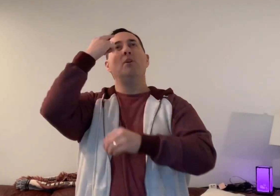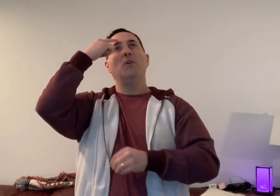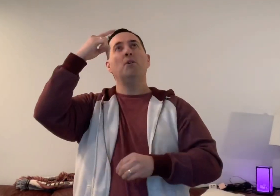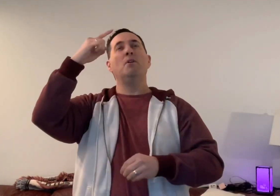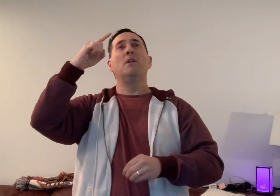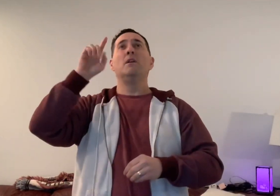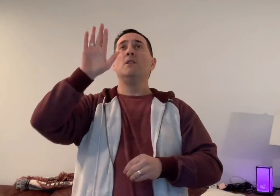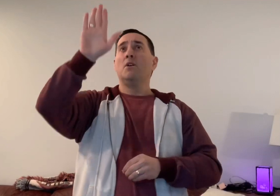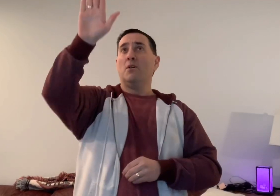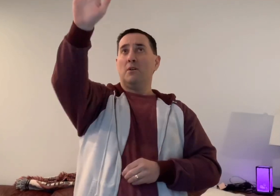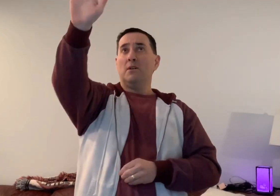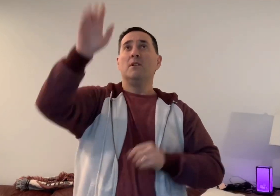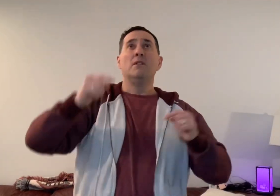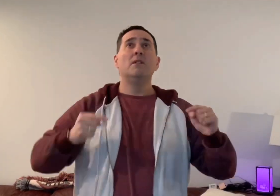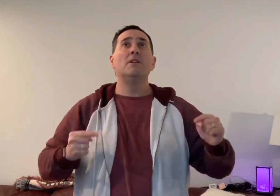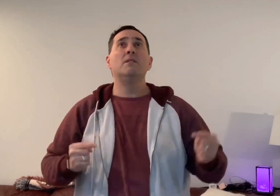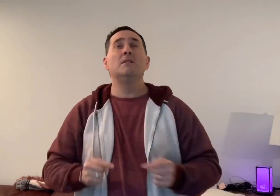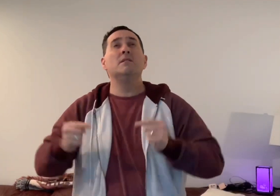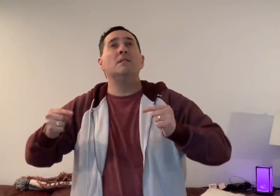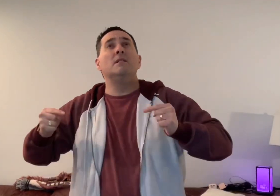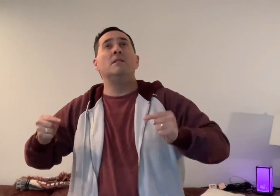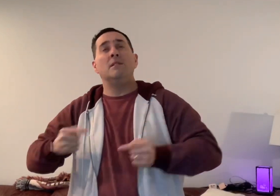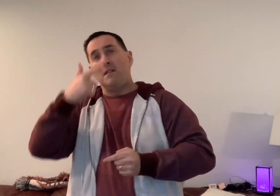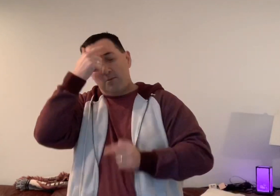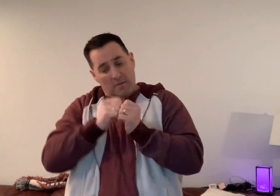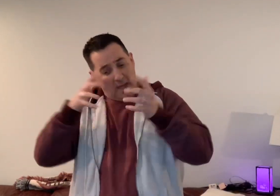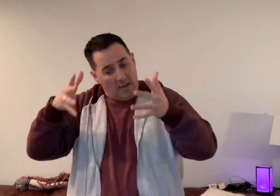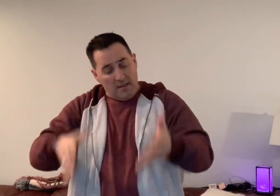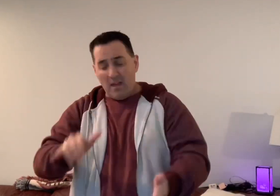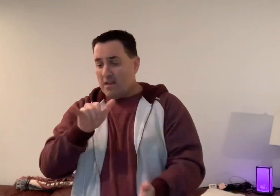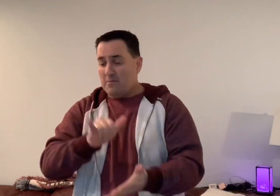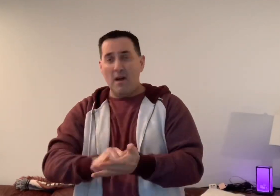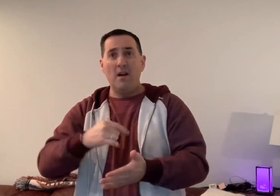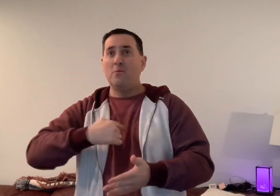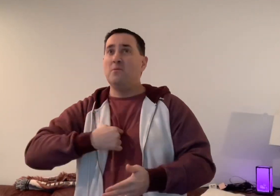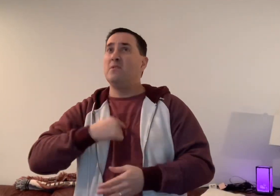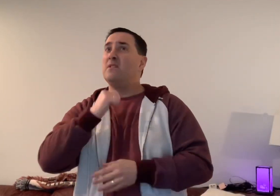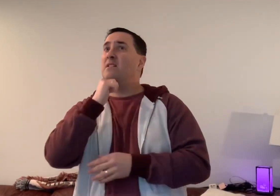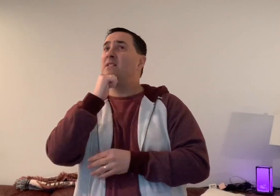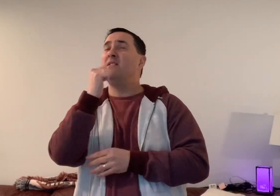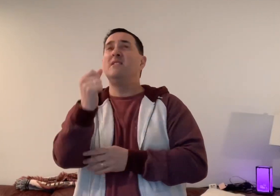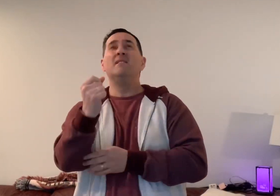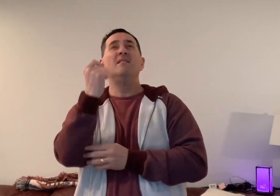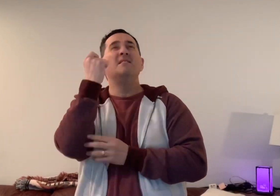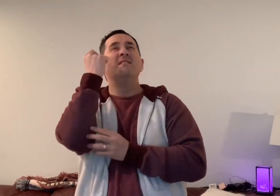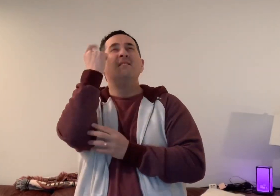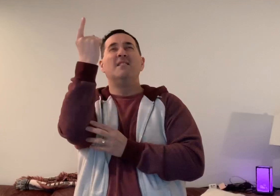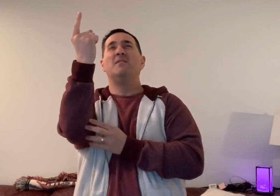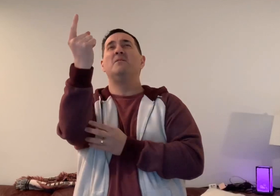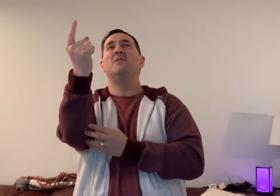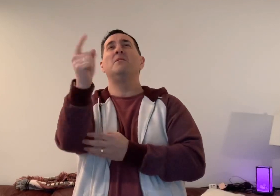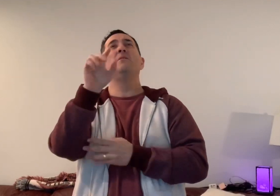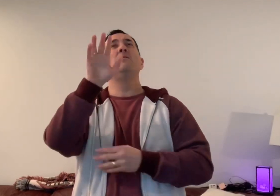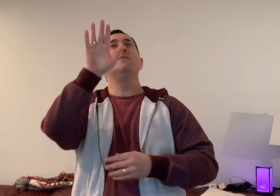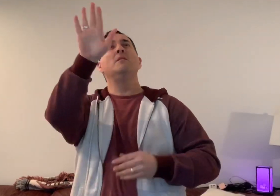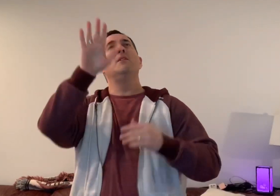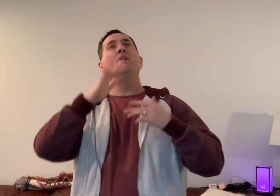the scars Cause without them I wouldn't know your